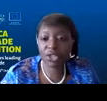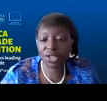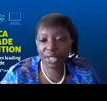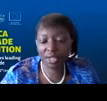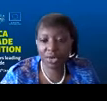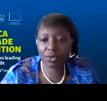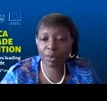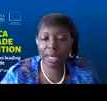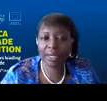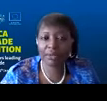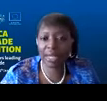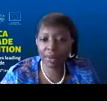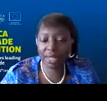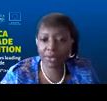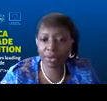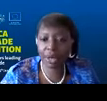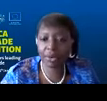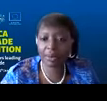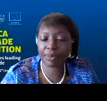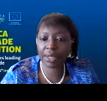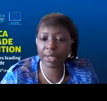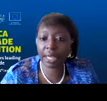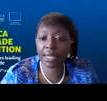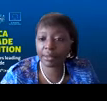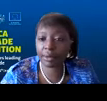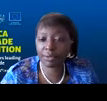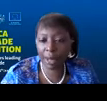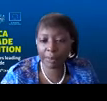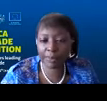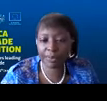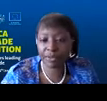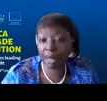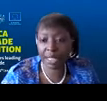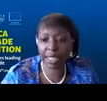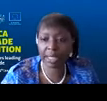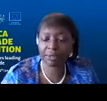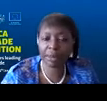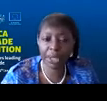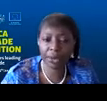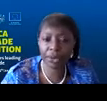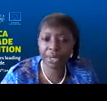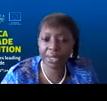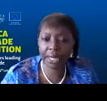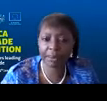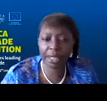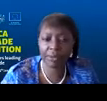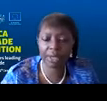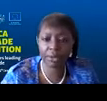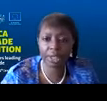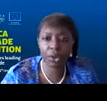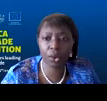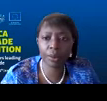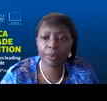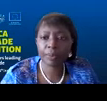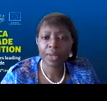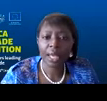and traders who've been buying flowers from our Kenyan farms like Flamingo, who I think I believe are